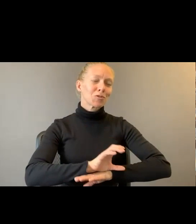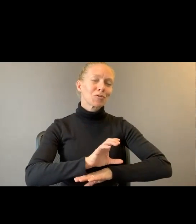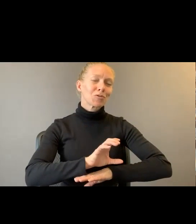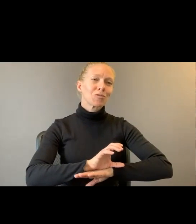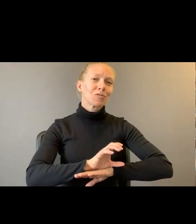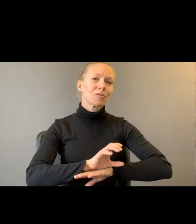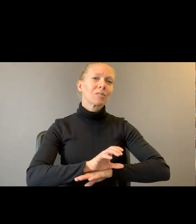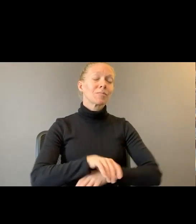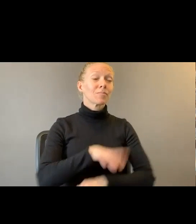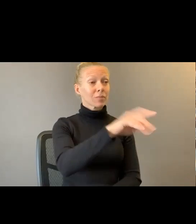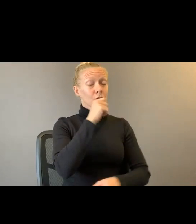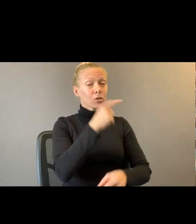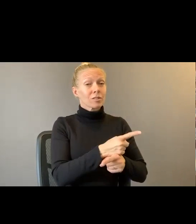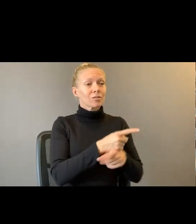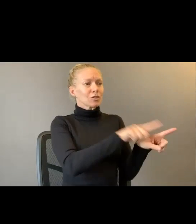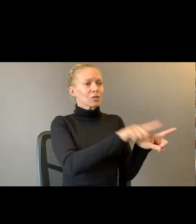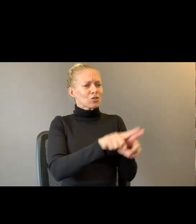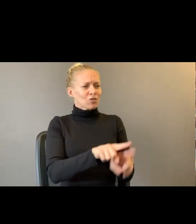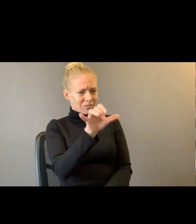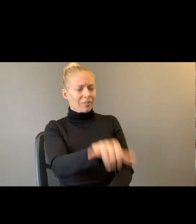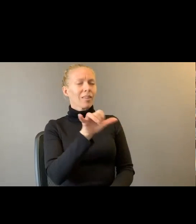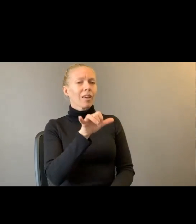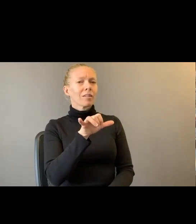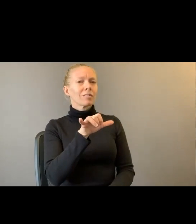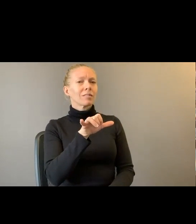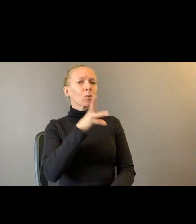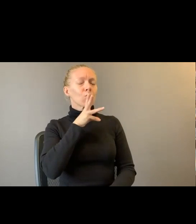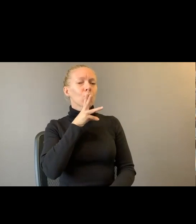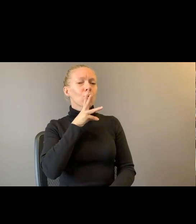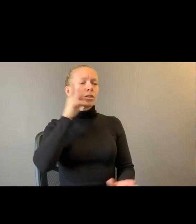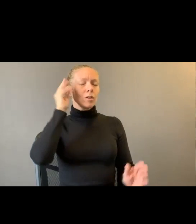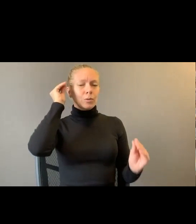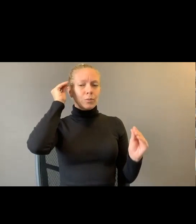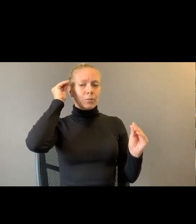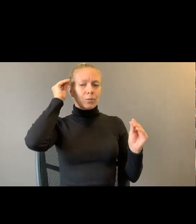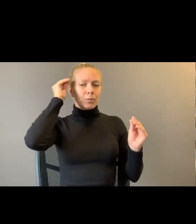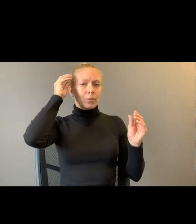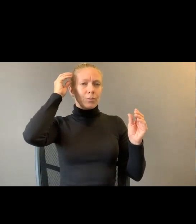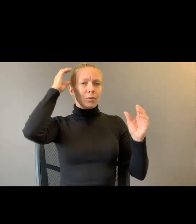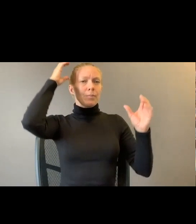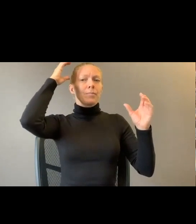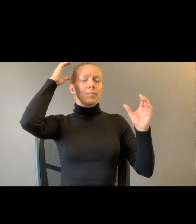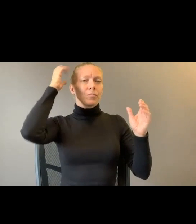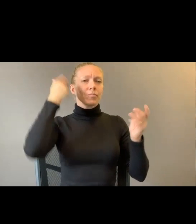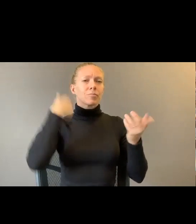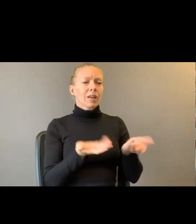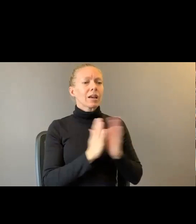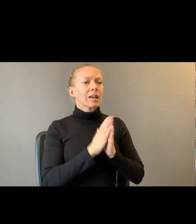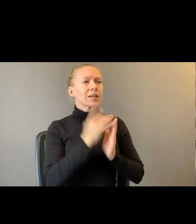Just like that. Died. Water on the brain. I asked for her name. Tempest.